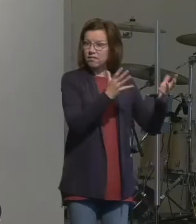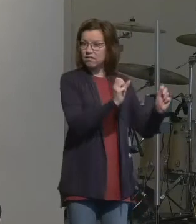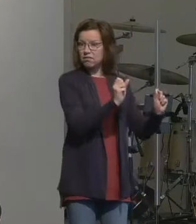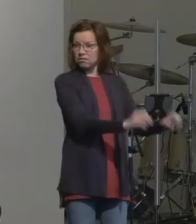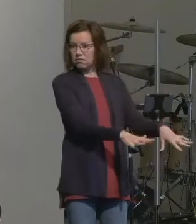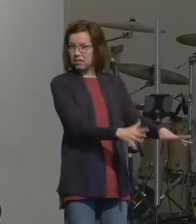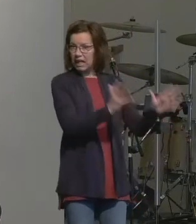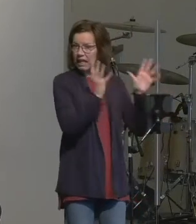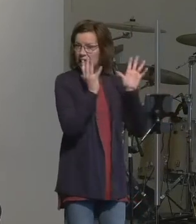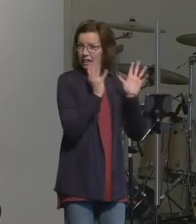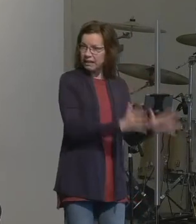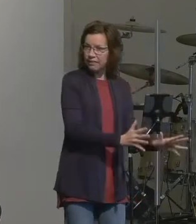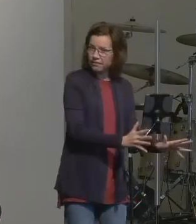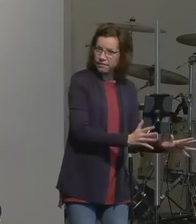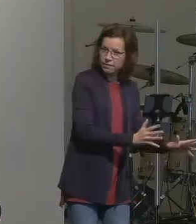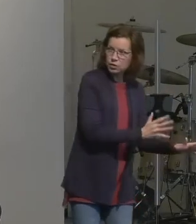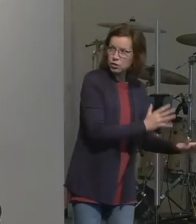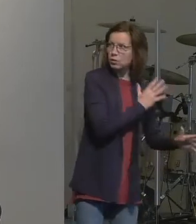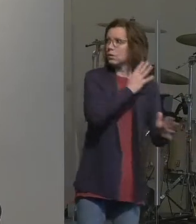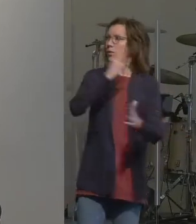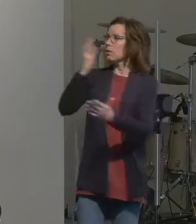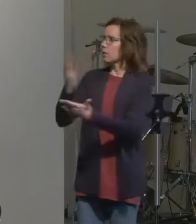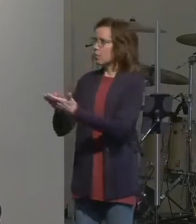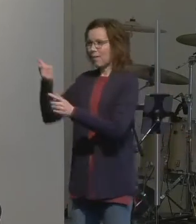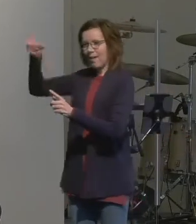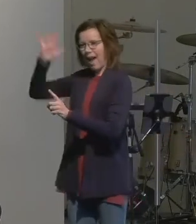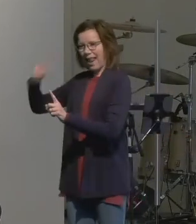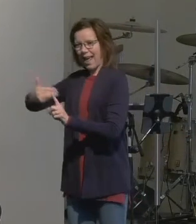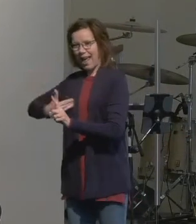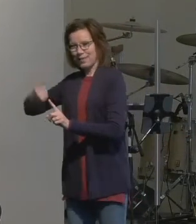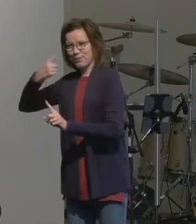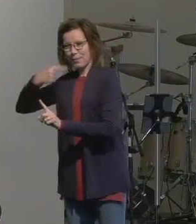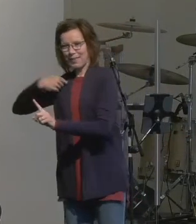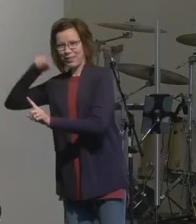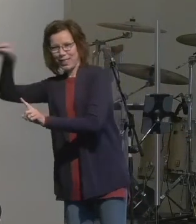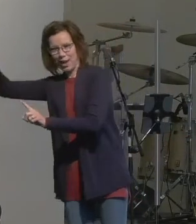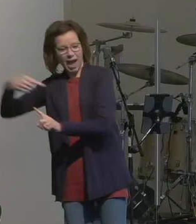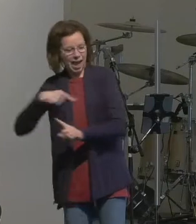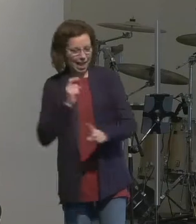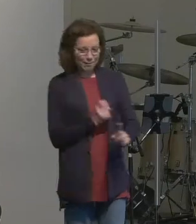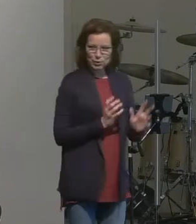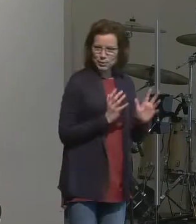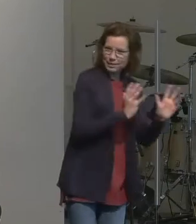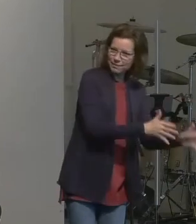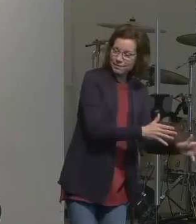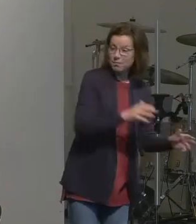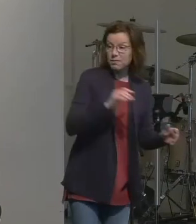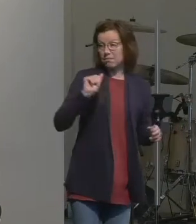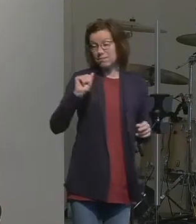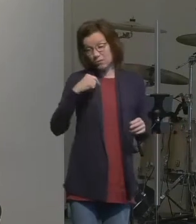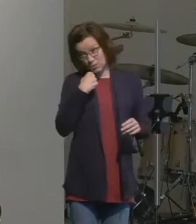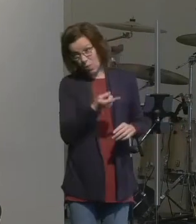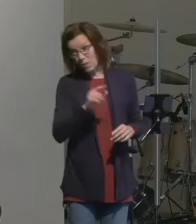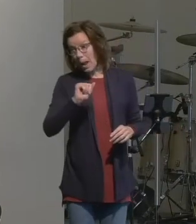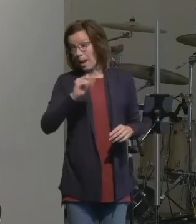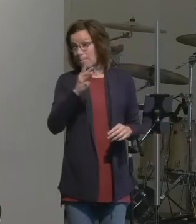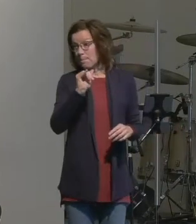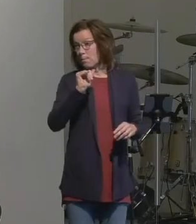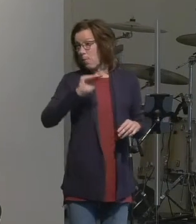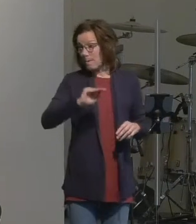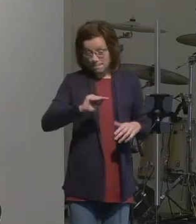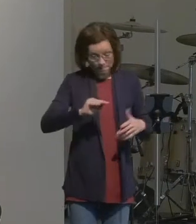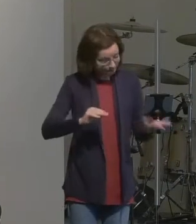and that's one uncomfortable thing for us but this is what he tells Abram to do and when he does it he strips away